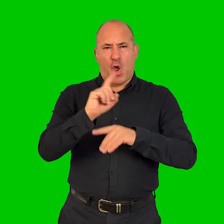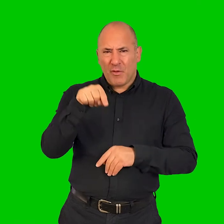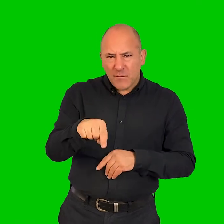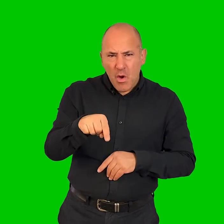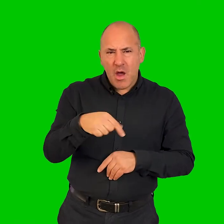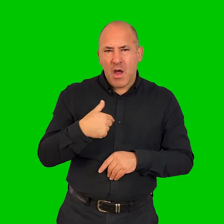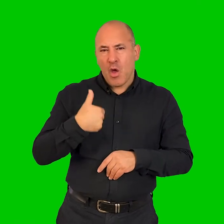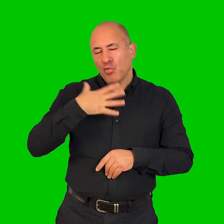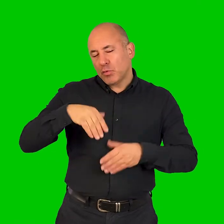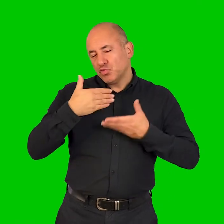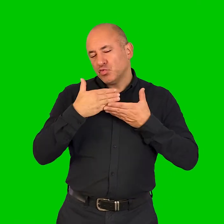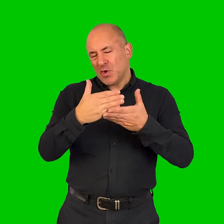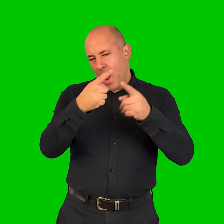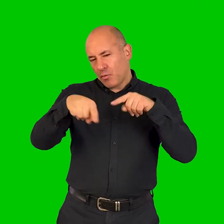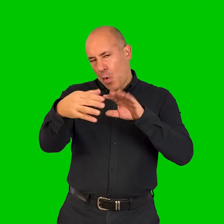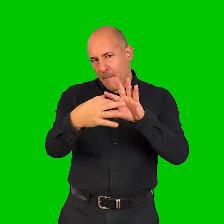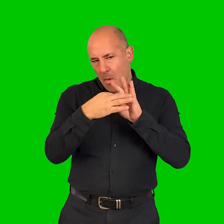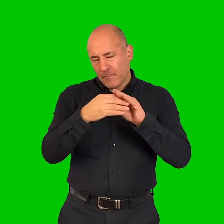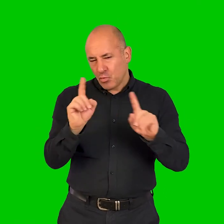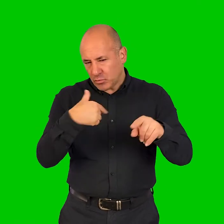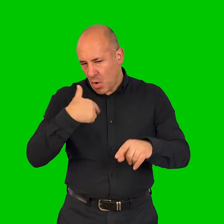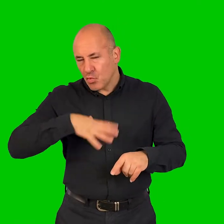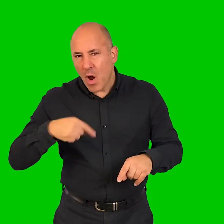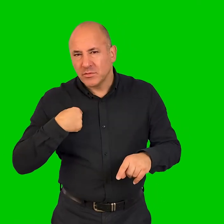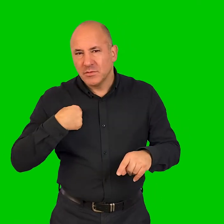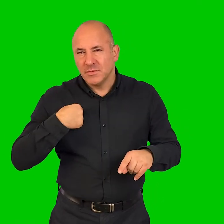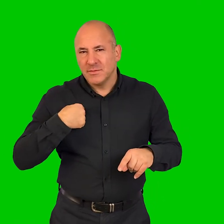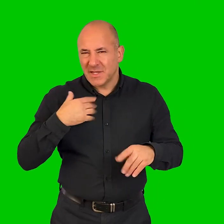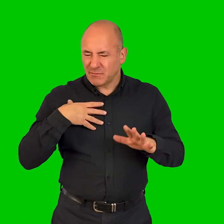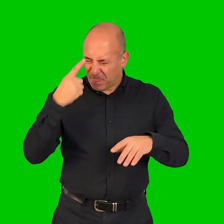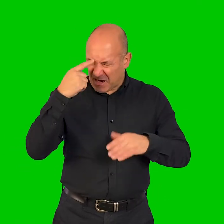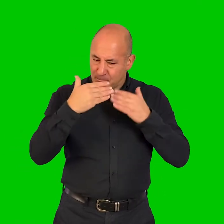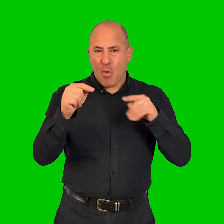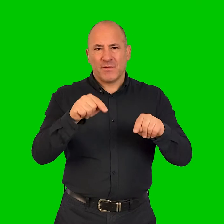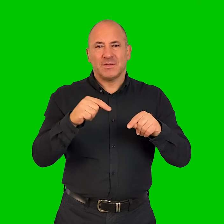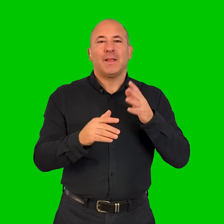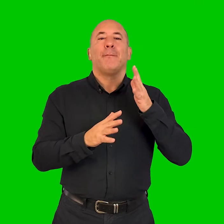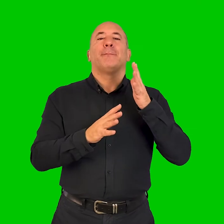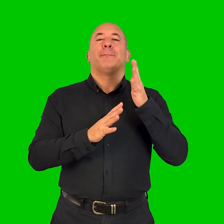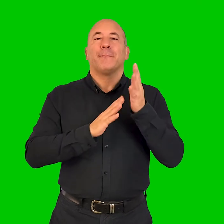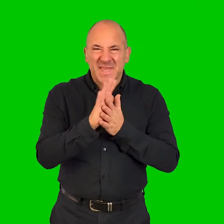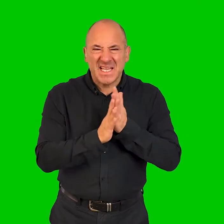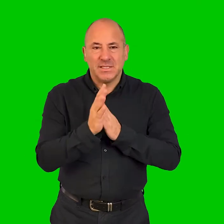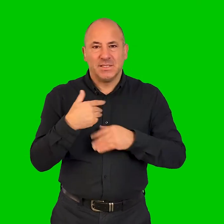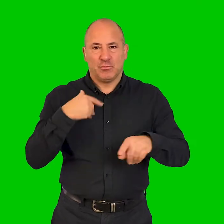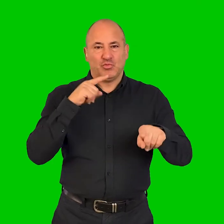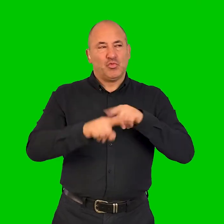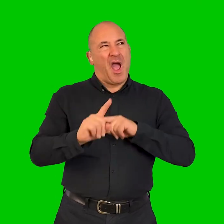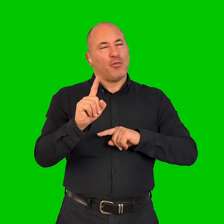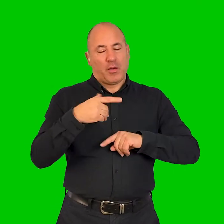accessed, and what is the purpose of the work, and so what do I want to share with those engaging with the work, and